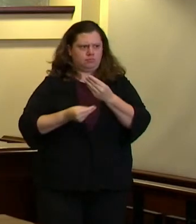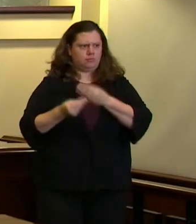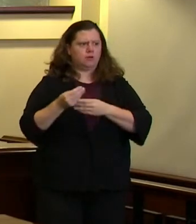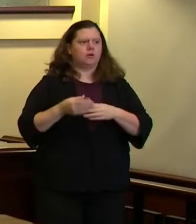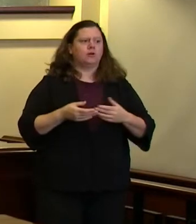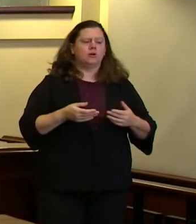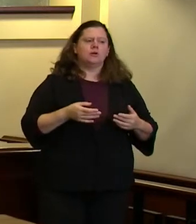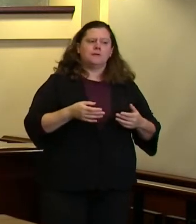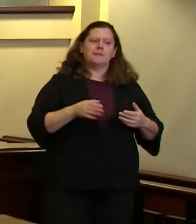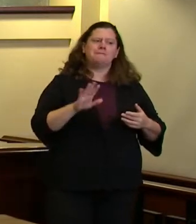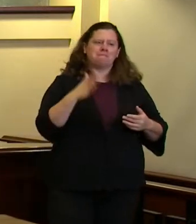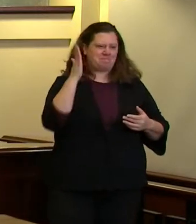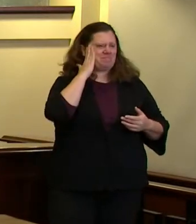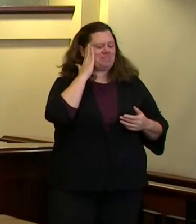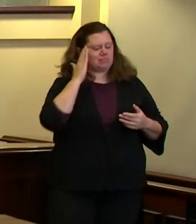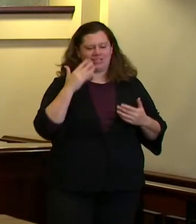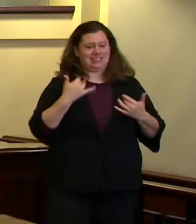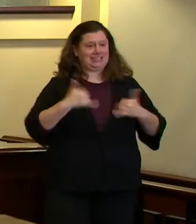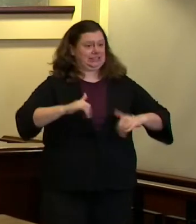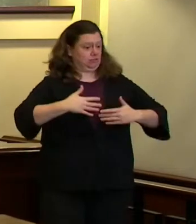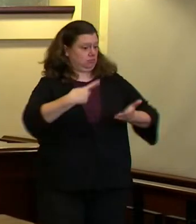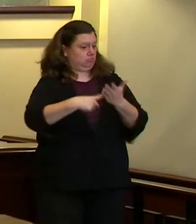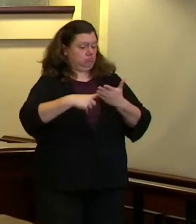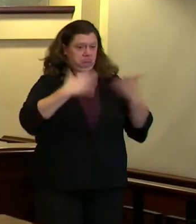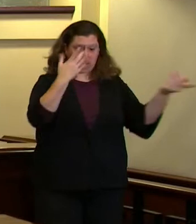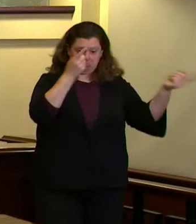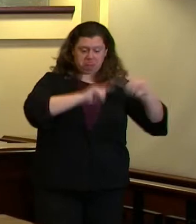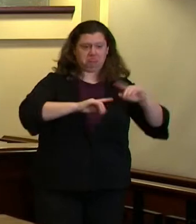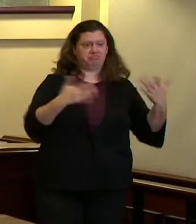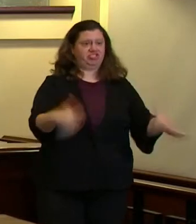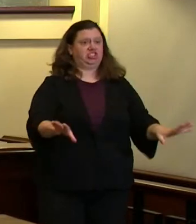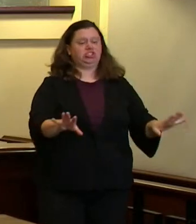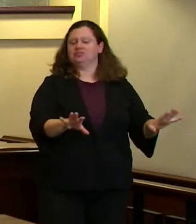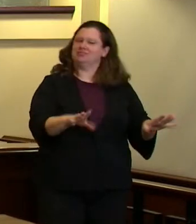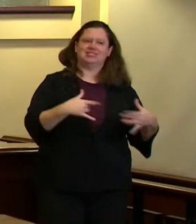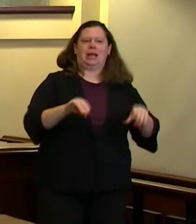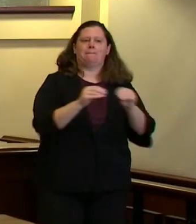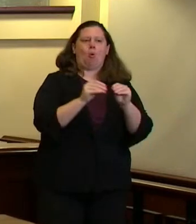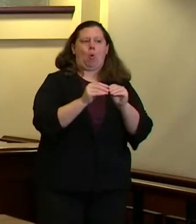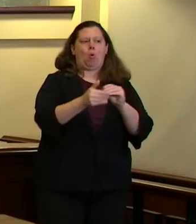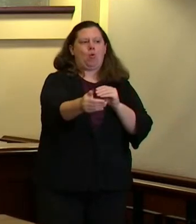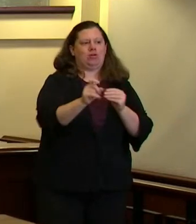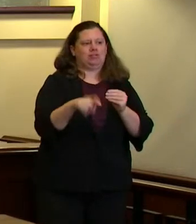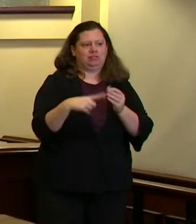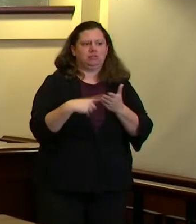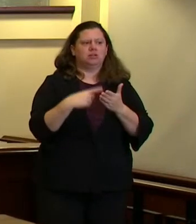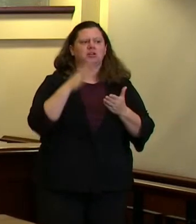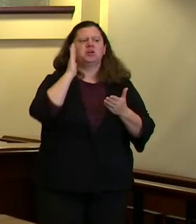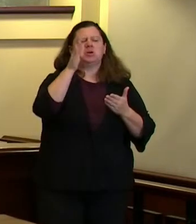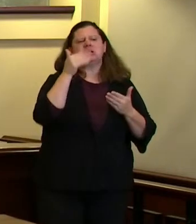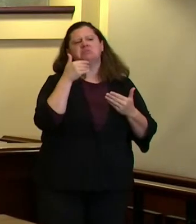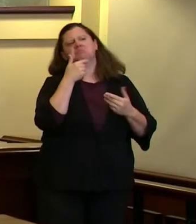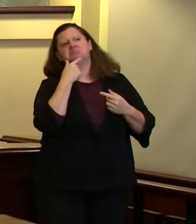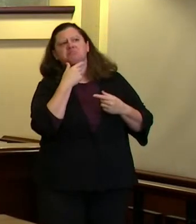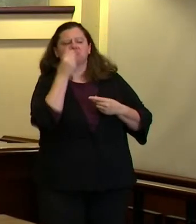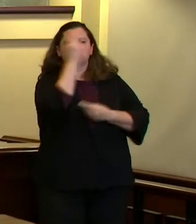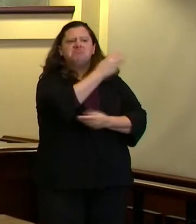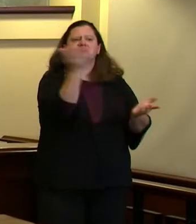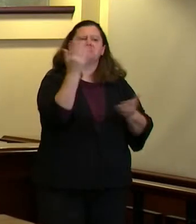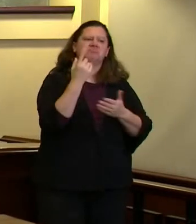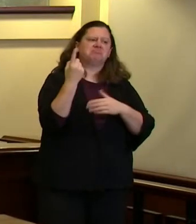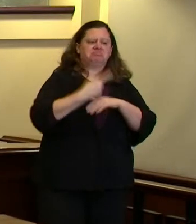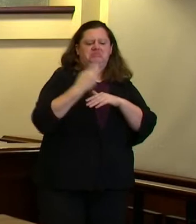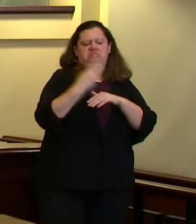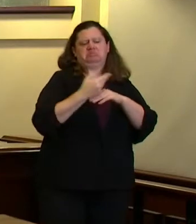is that we'll be making an announcement in the next day or two about specifically what the plan is and what the agreement